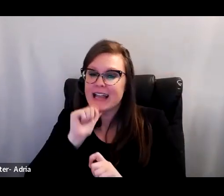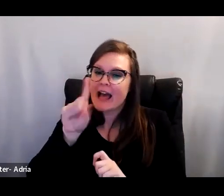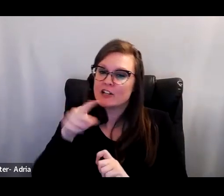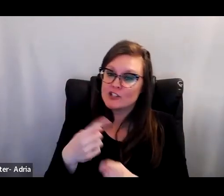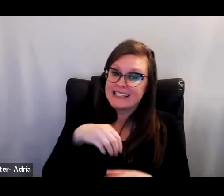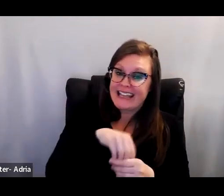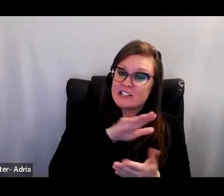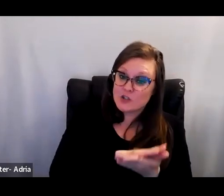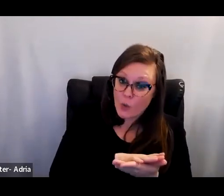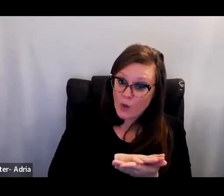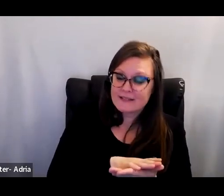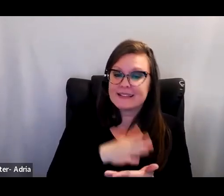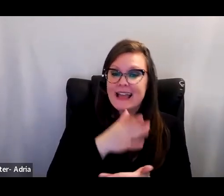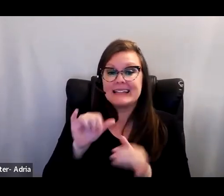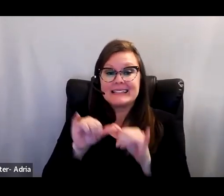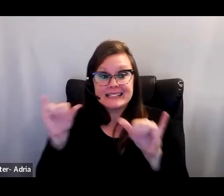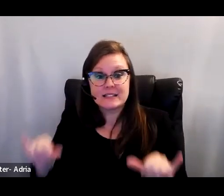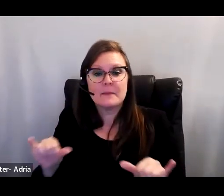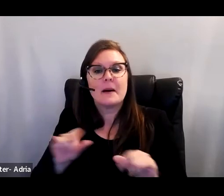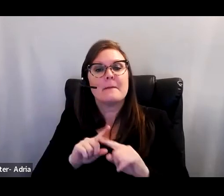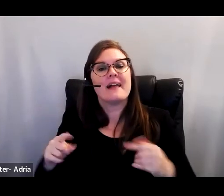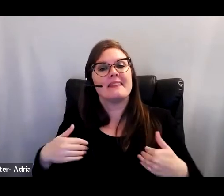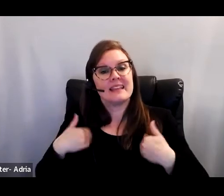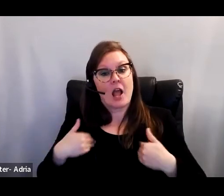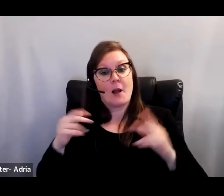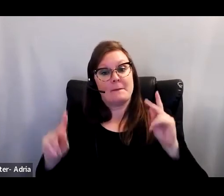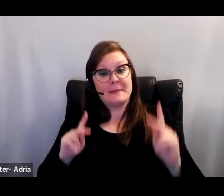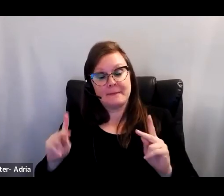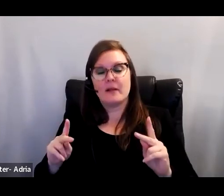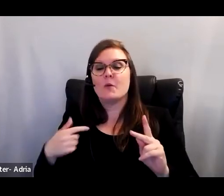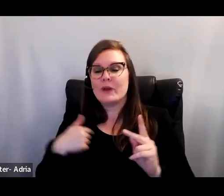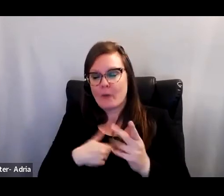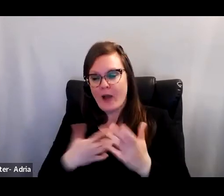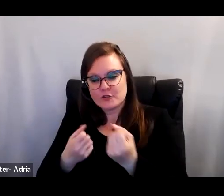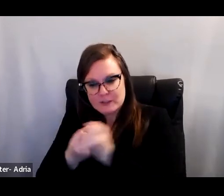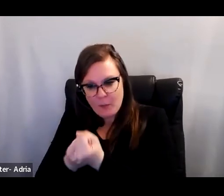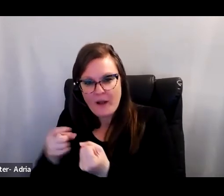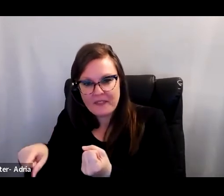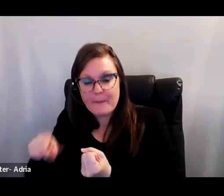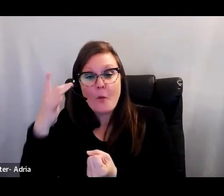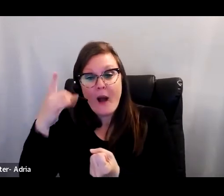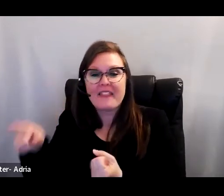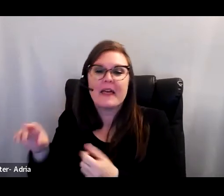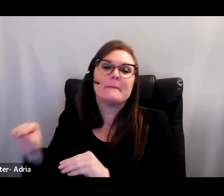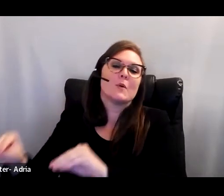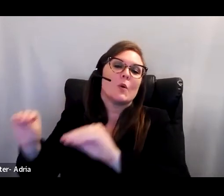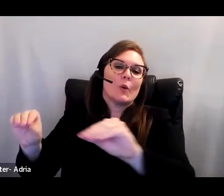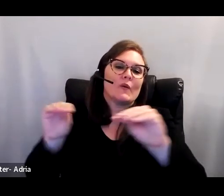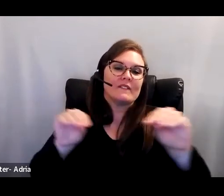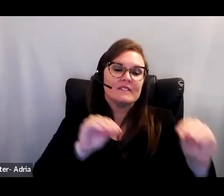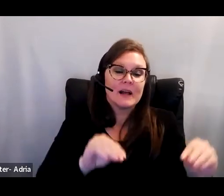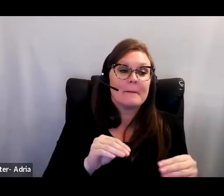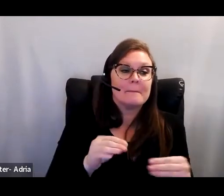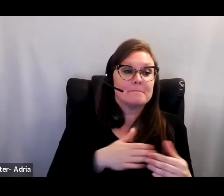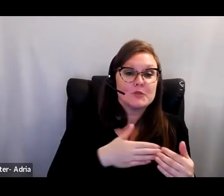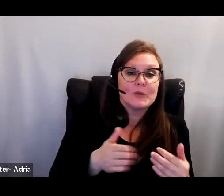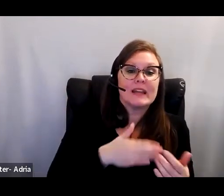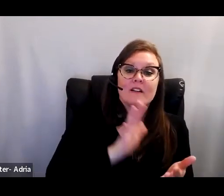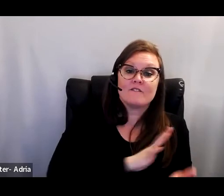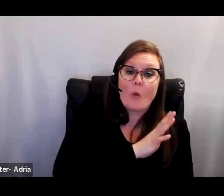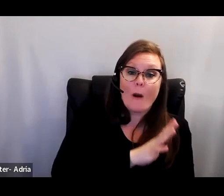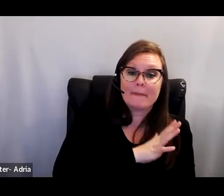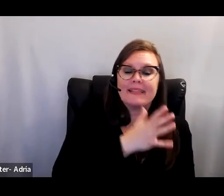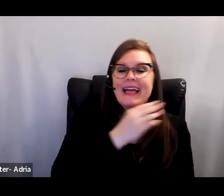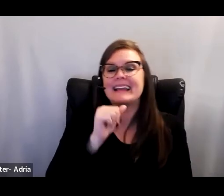schools and systems, as the young people we're focused on supporting often move fluidly between formal and informal learning spaces